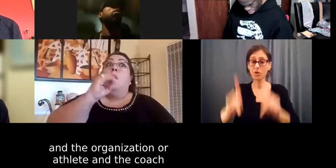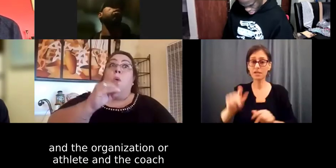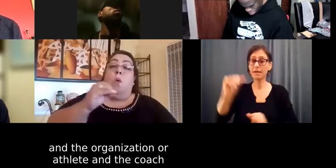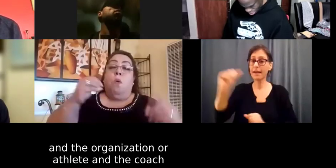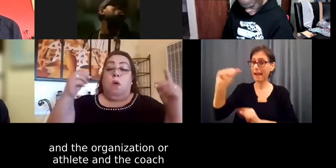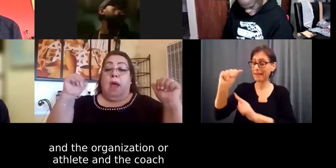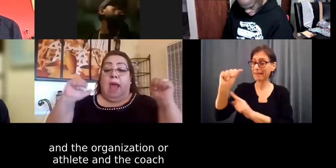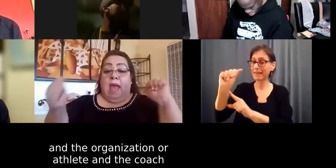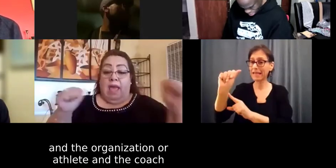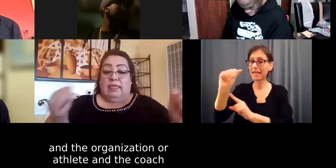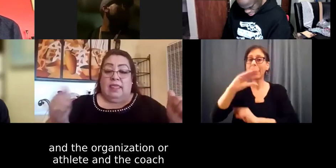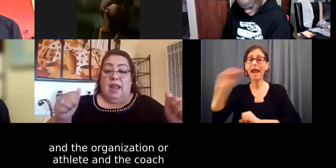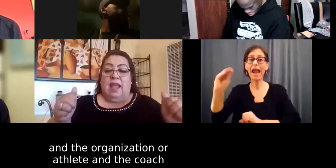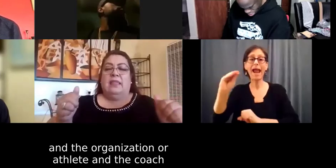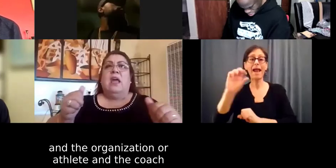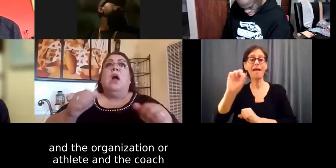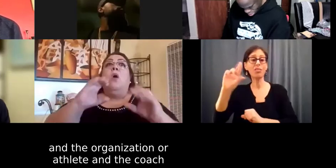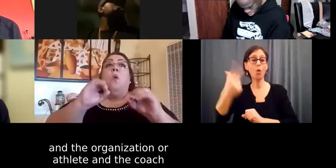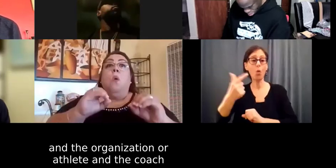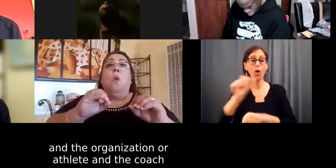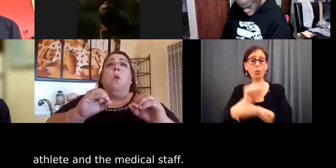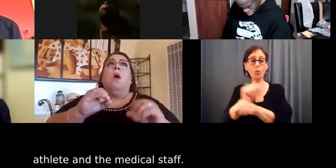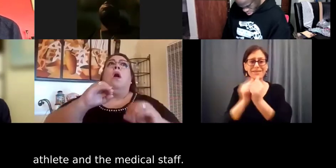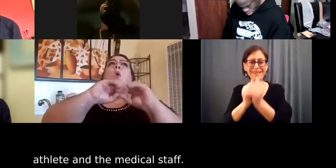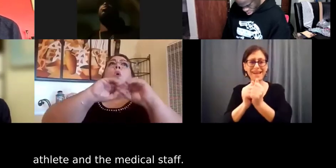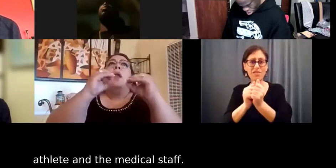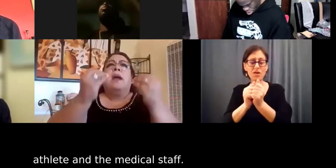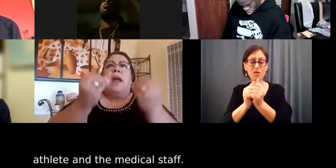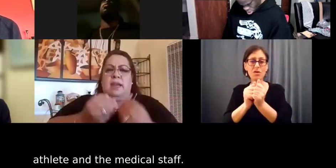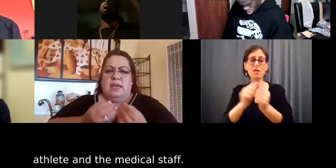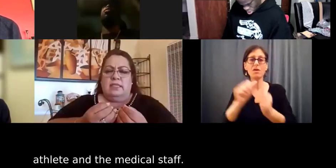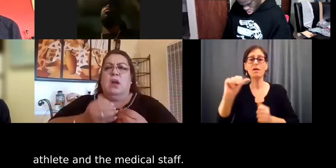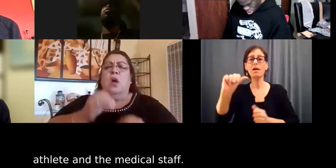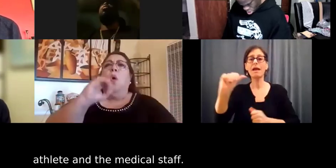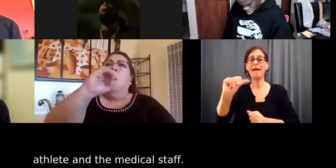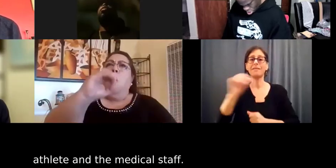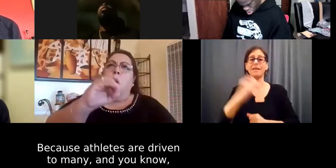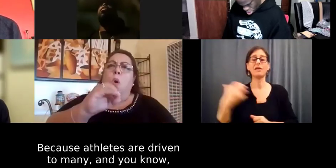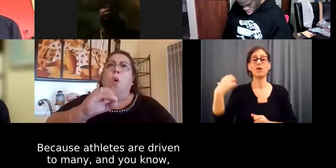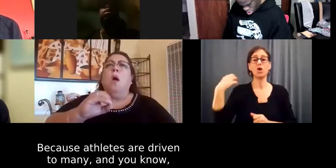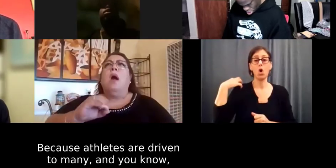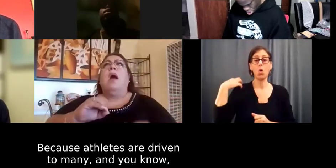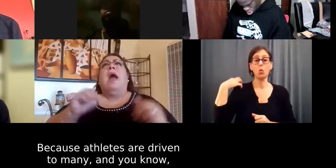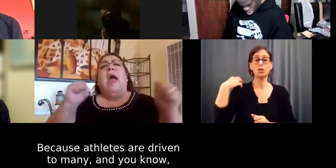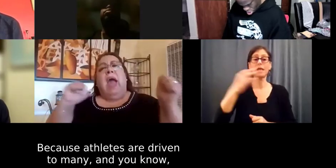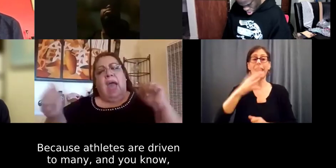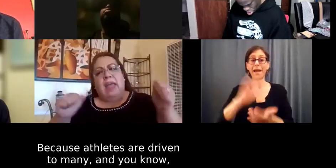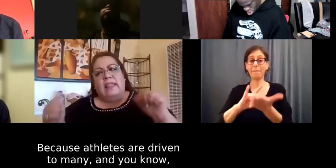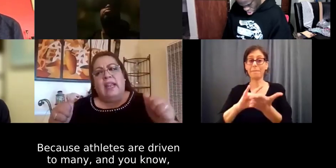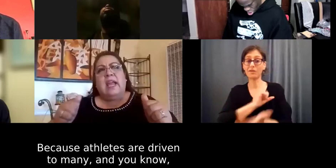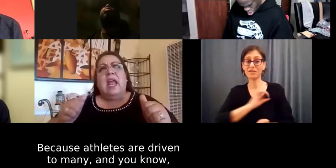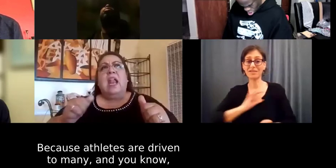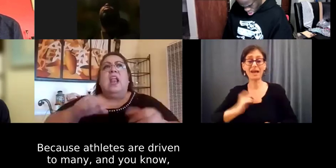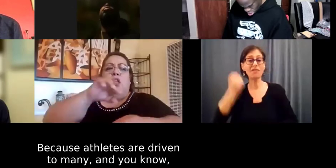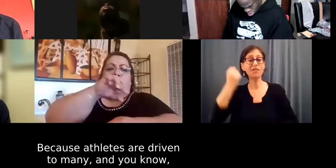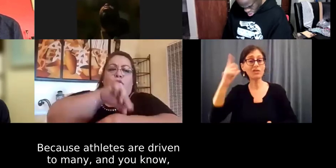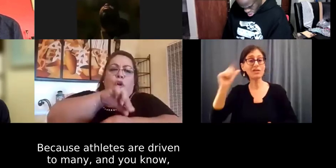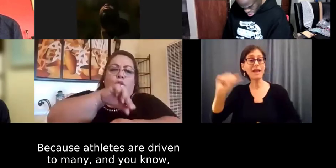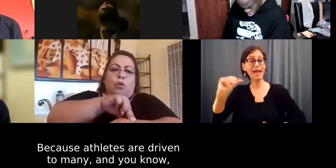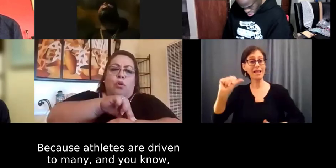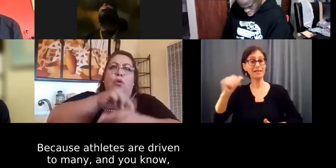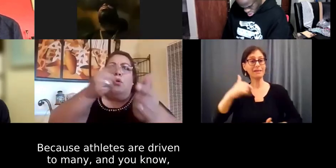and the organization or the athlete and the coach really the athlete and the medical staff because athletes are driven